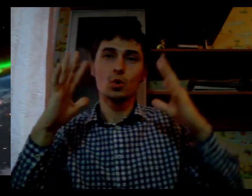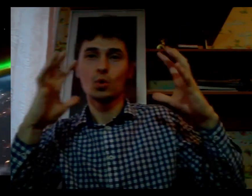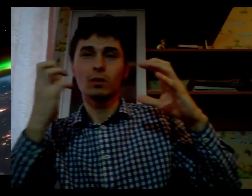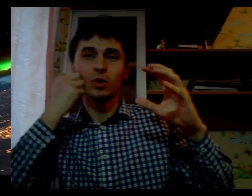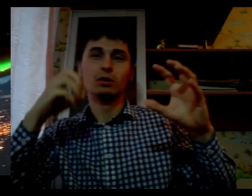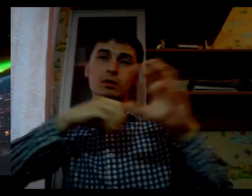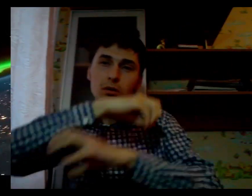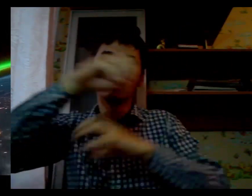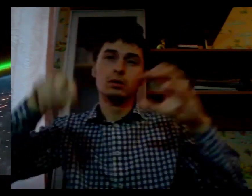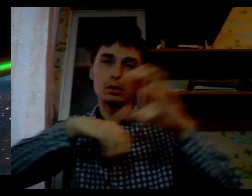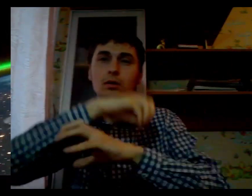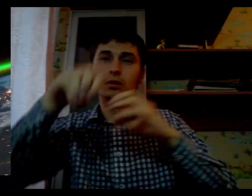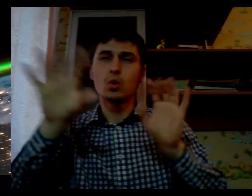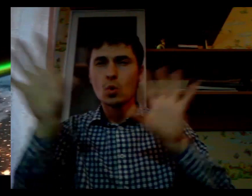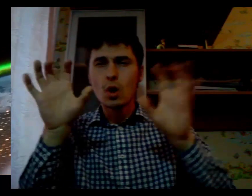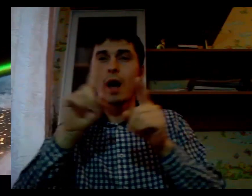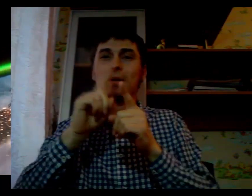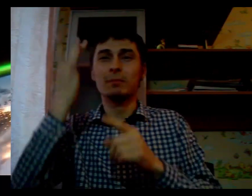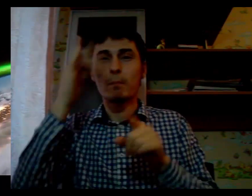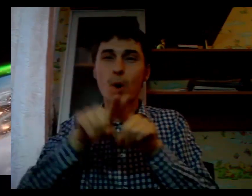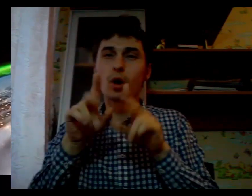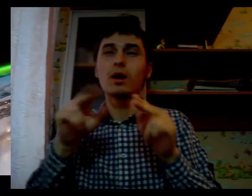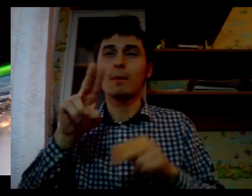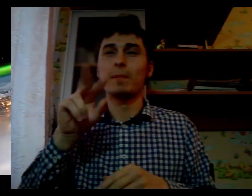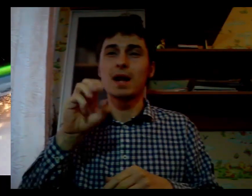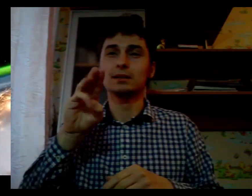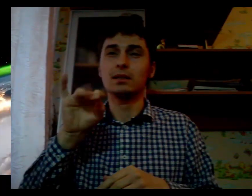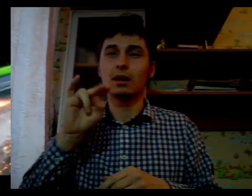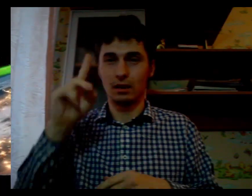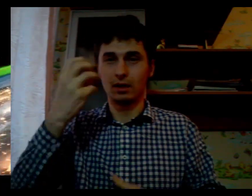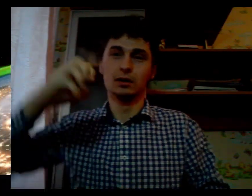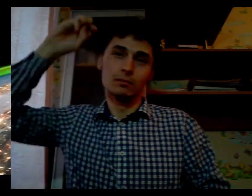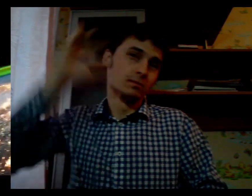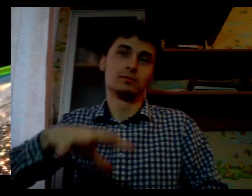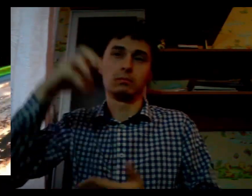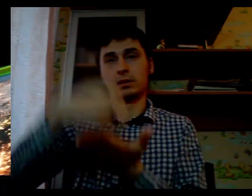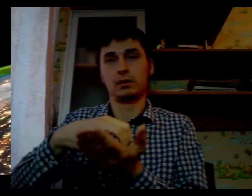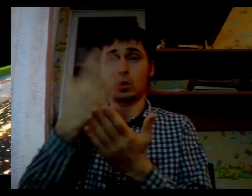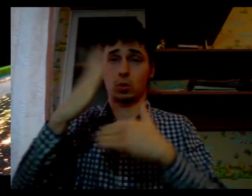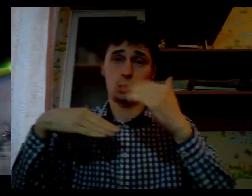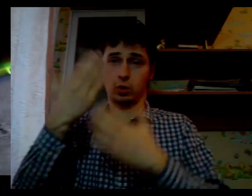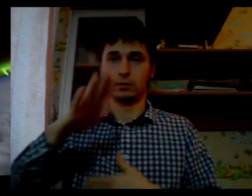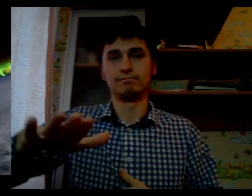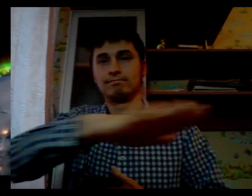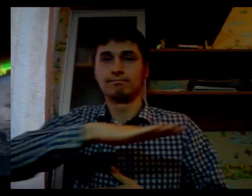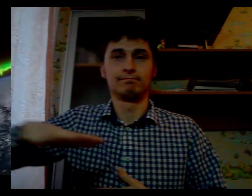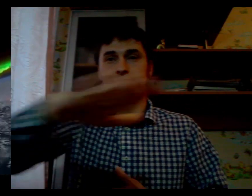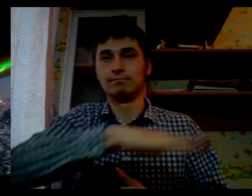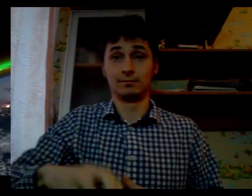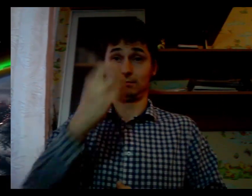Realizing this goal will require an intrapreneurial spirit, an a new generation of scientists ana-